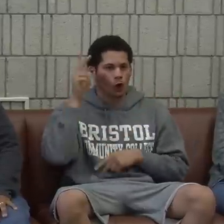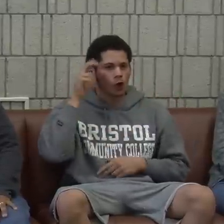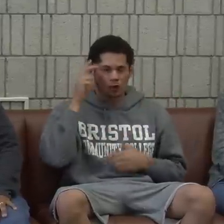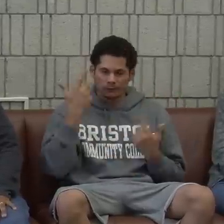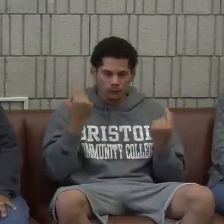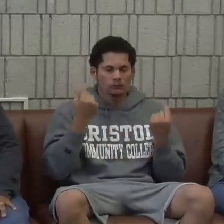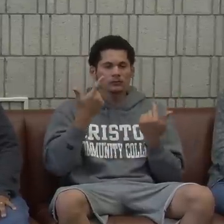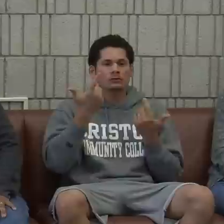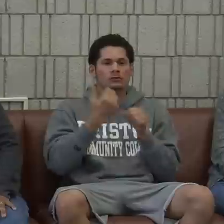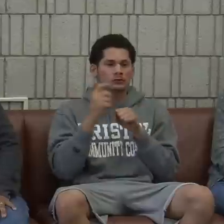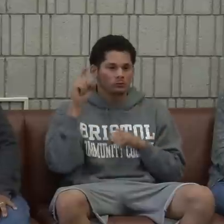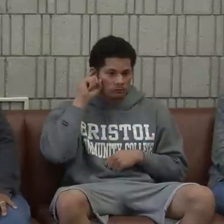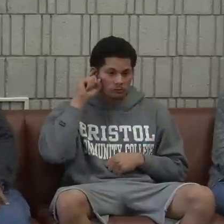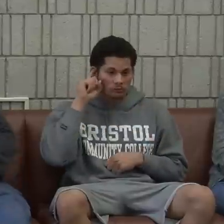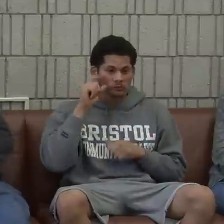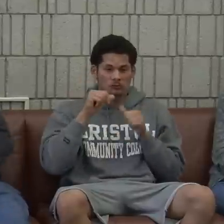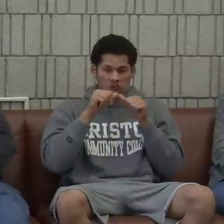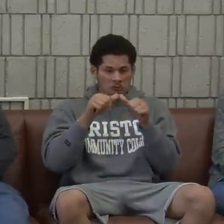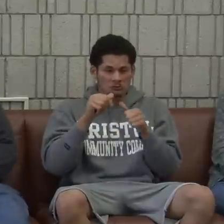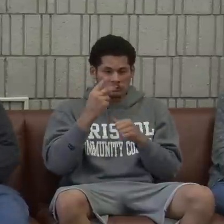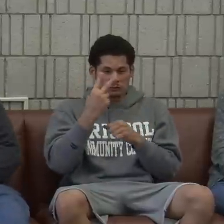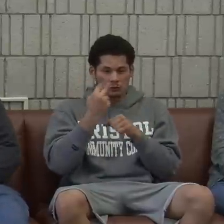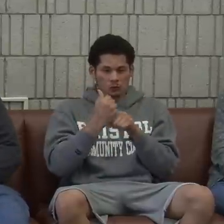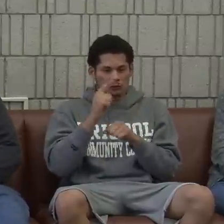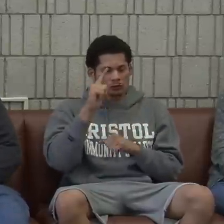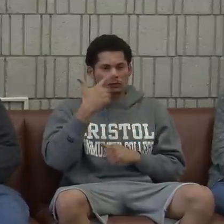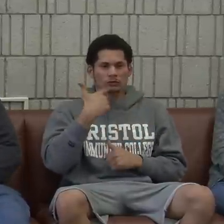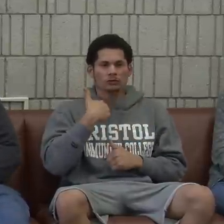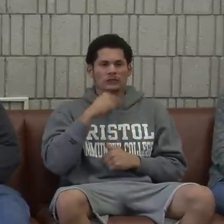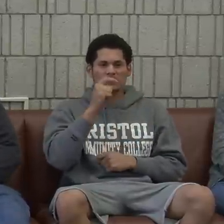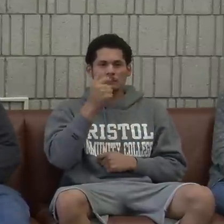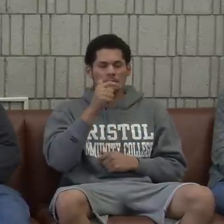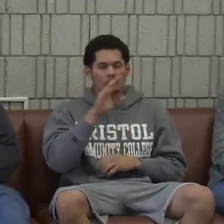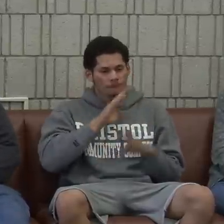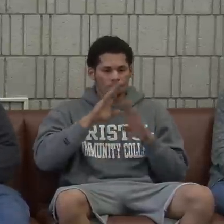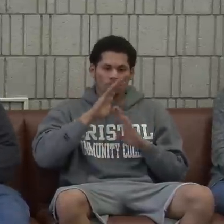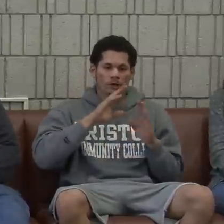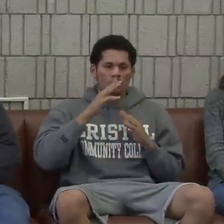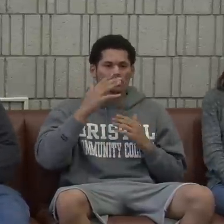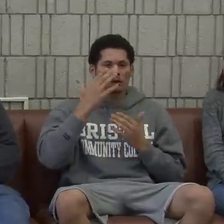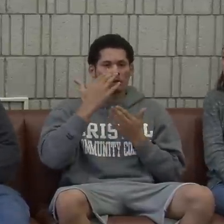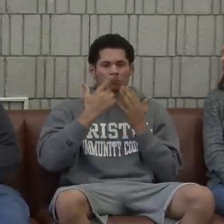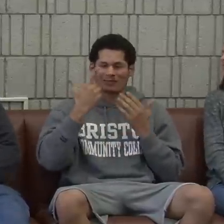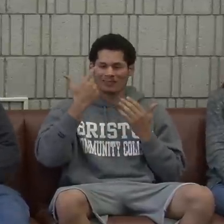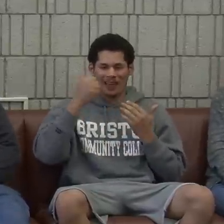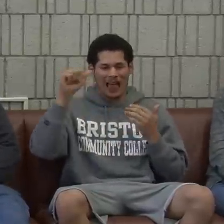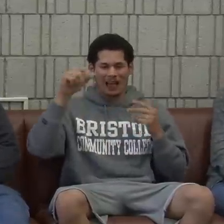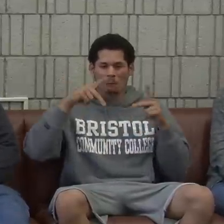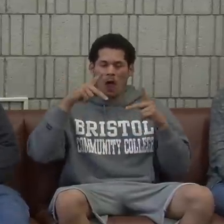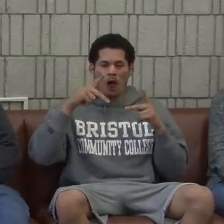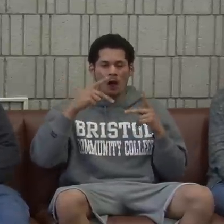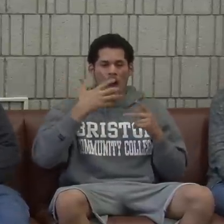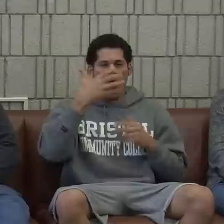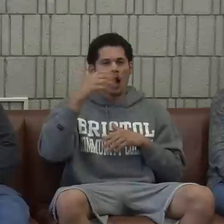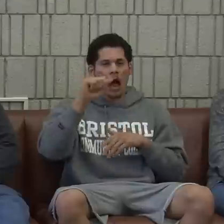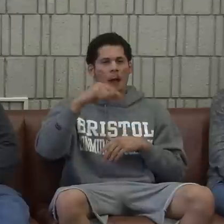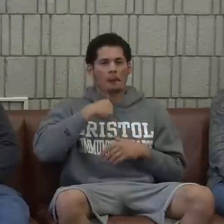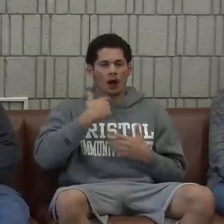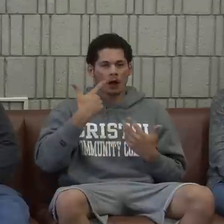audiologist, the audiologist suggested hearing aids. And I wore them for about two years, and I became frustrated. Because if anyone